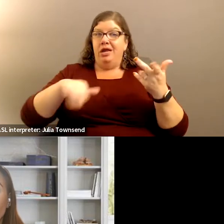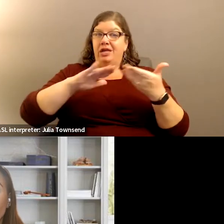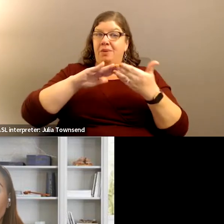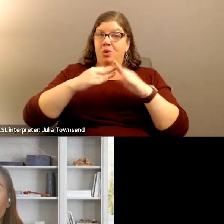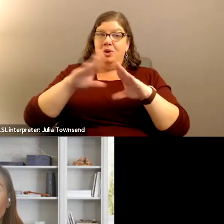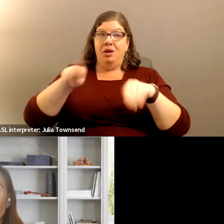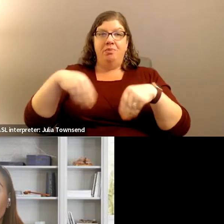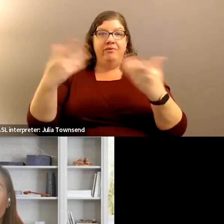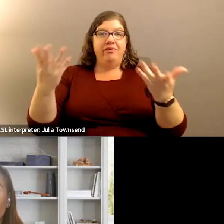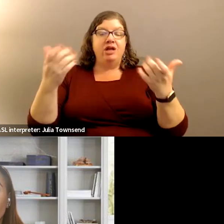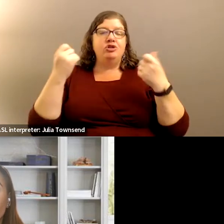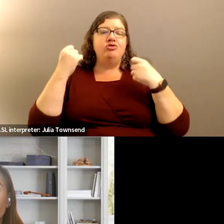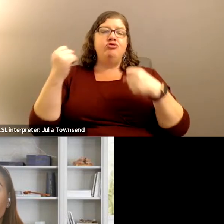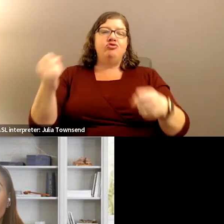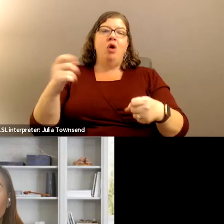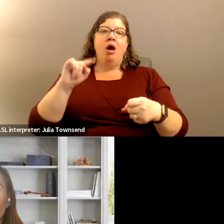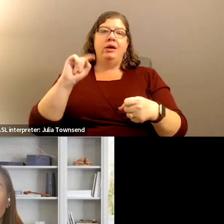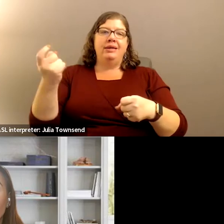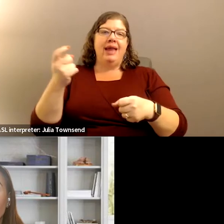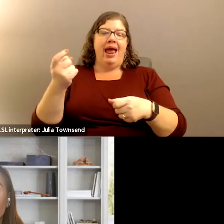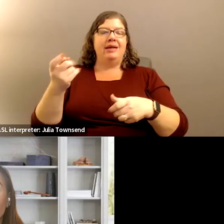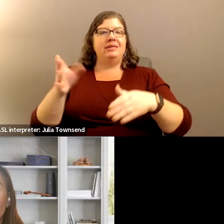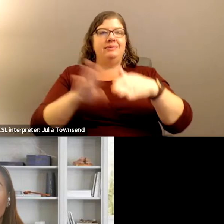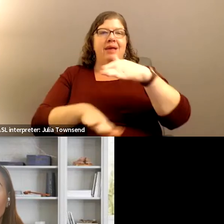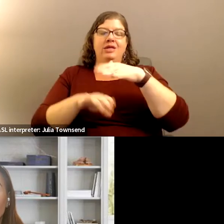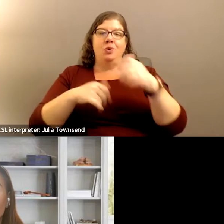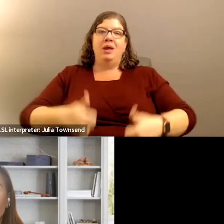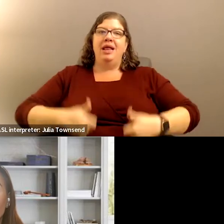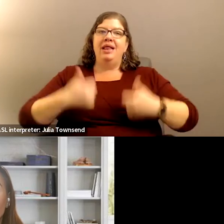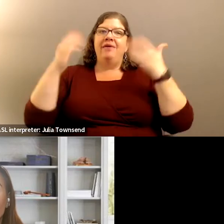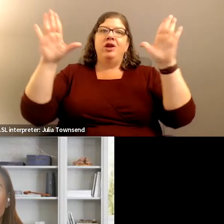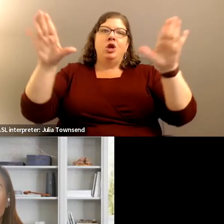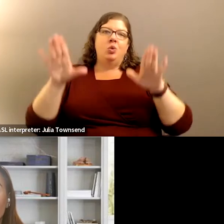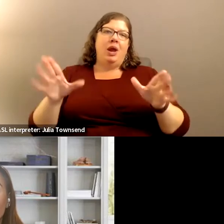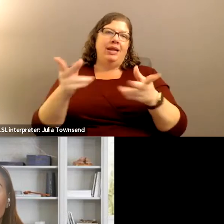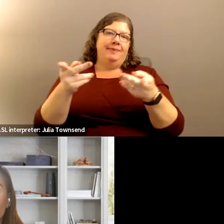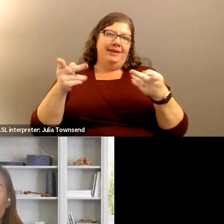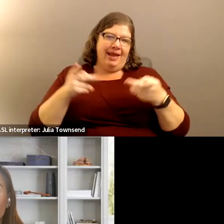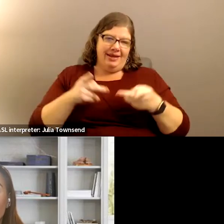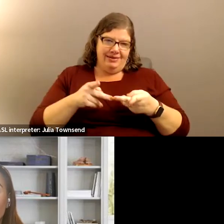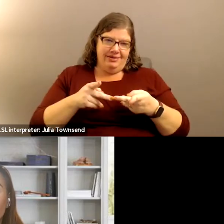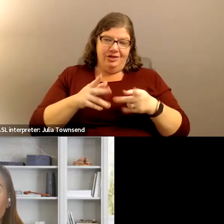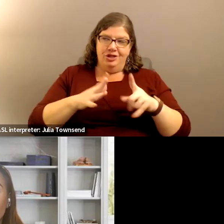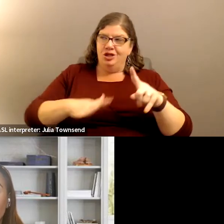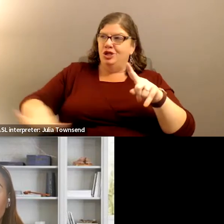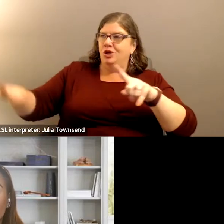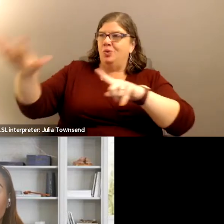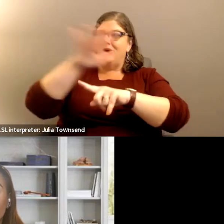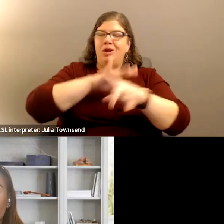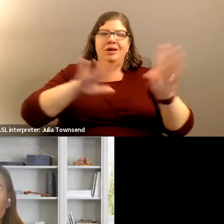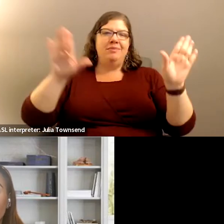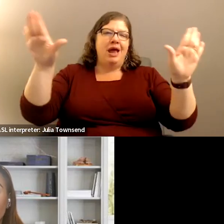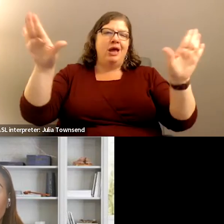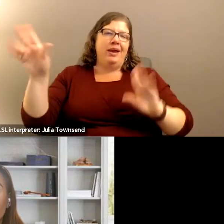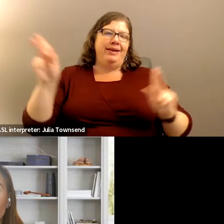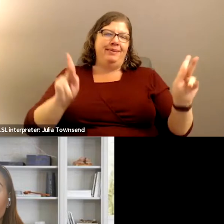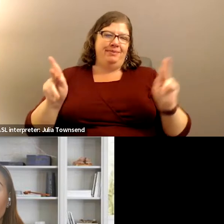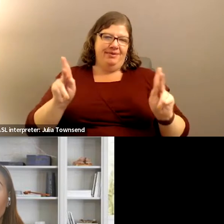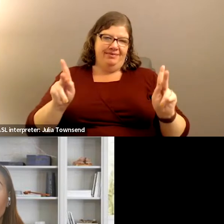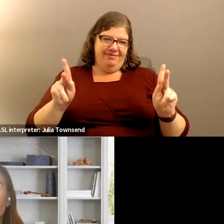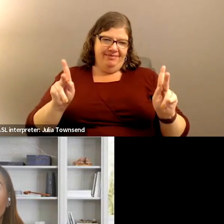provides a very strong tax base. We live in a great place, surrounded by great people.